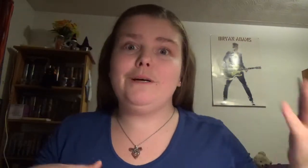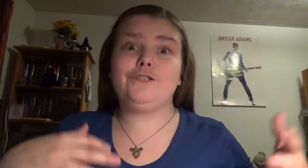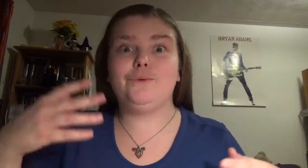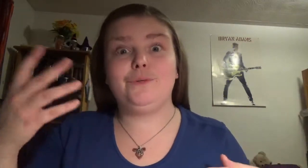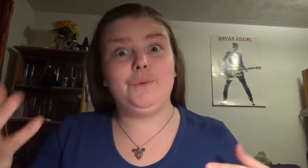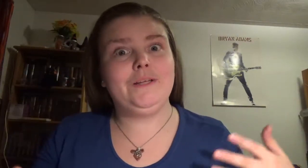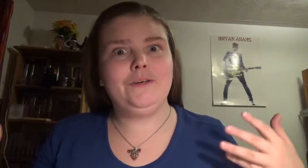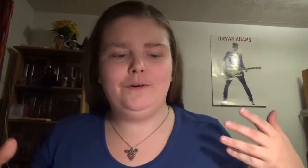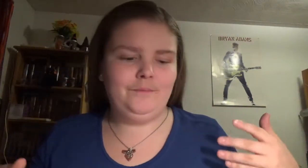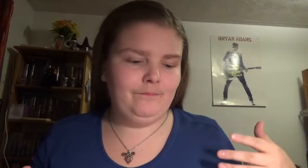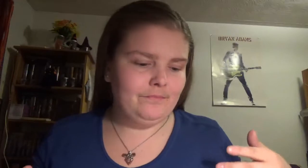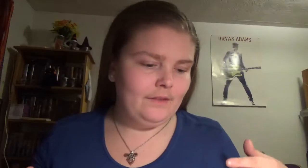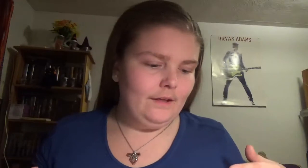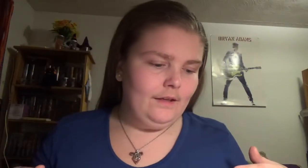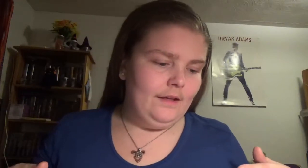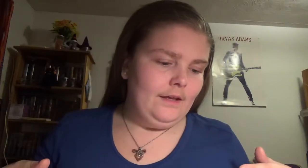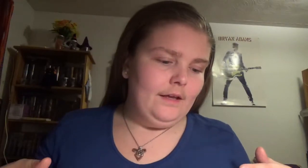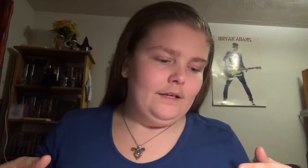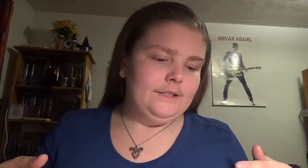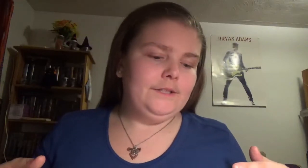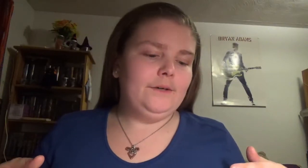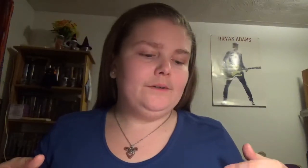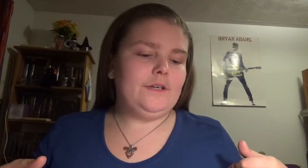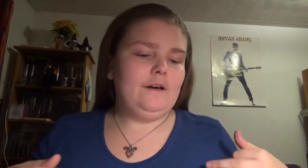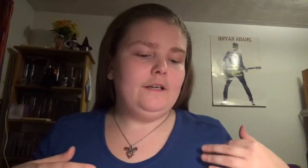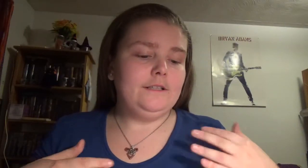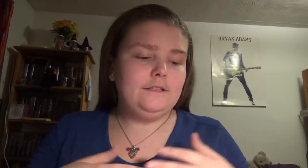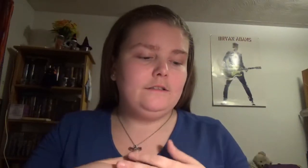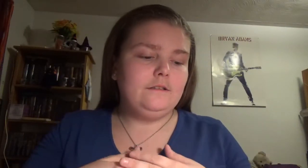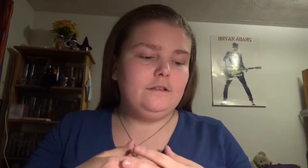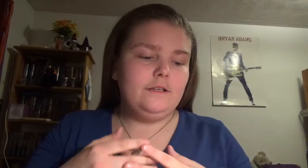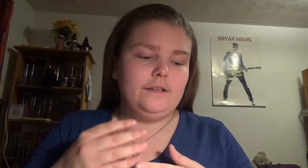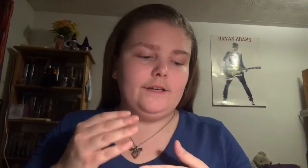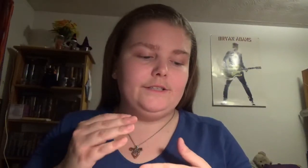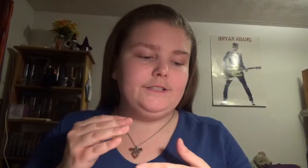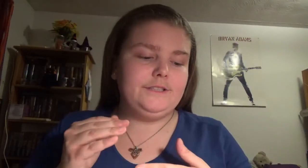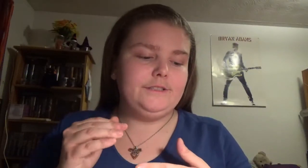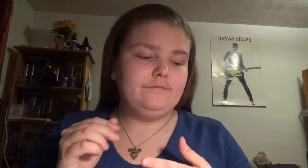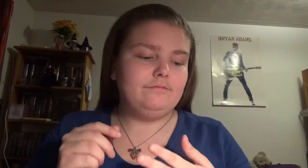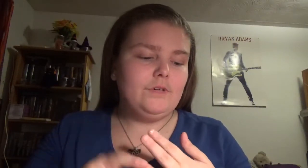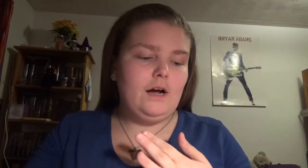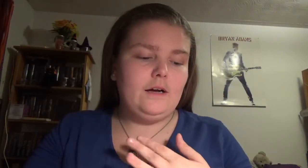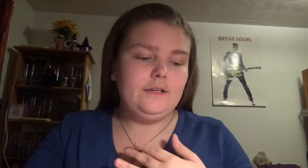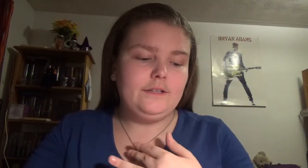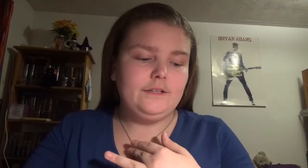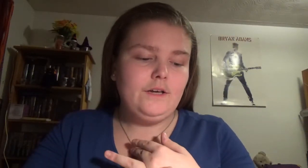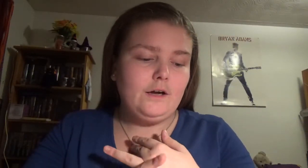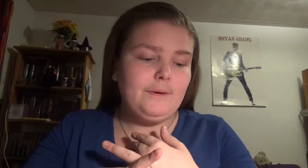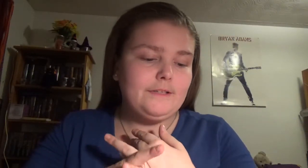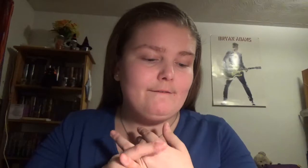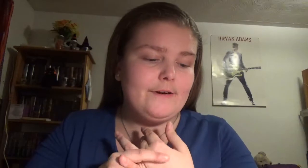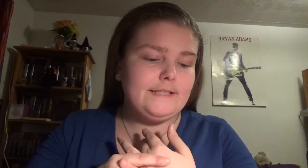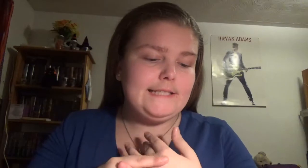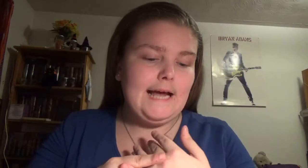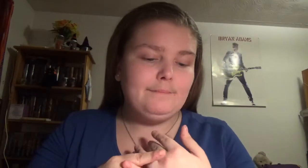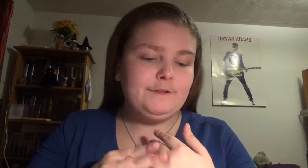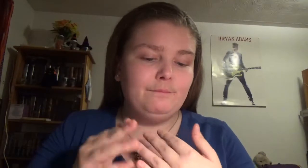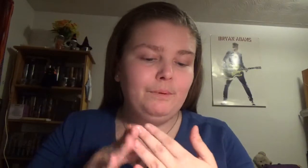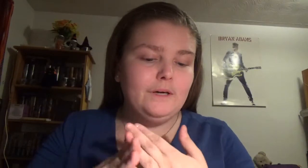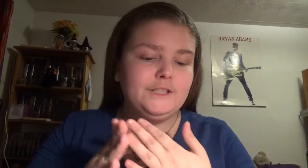much, doing too little. So, there's talk about different types of books,